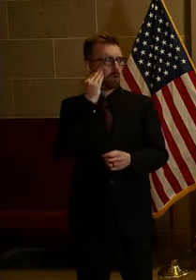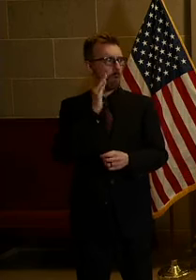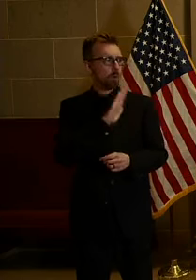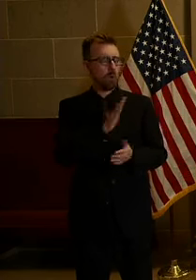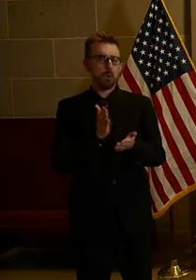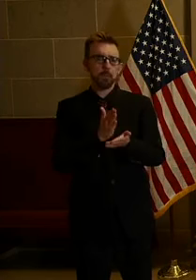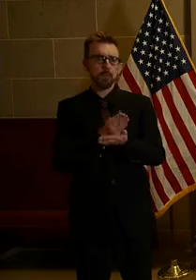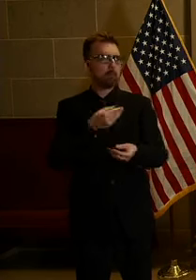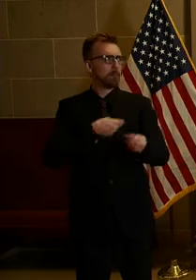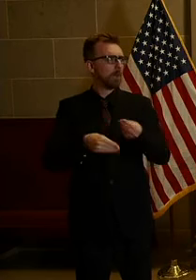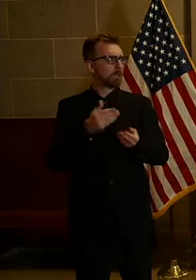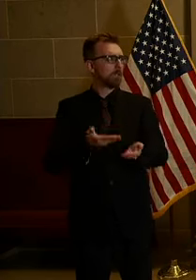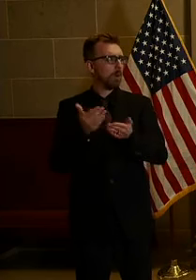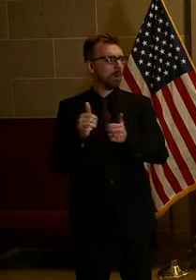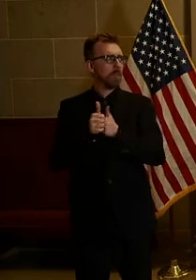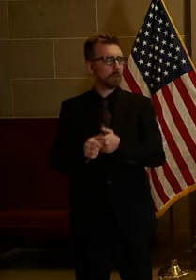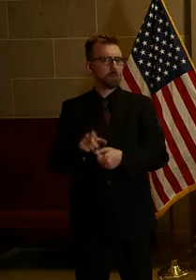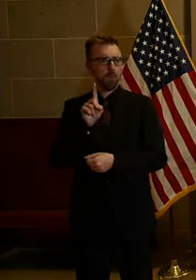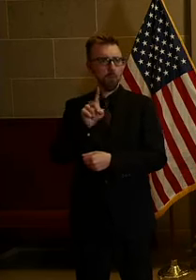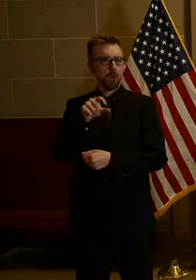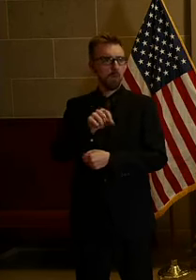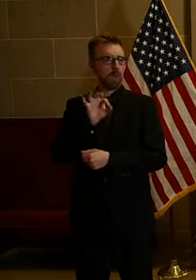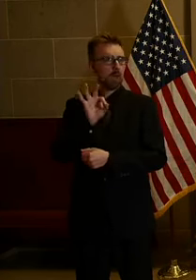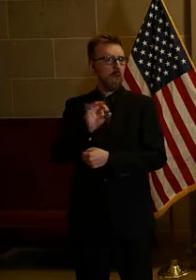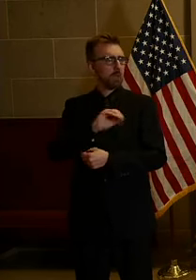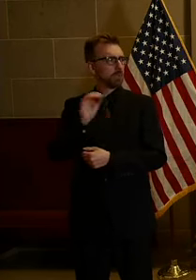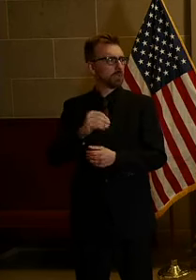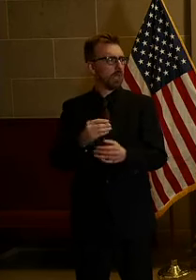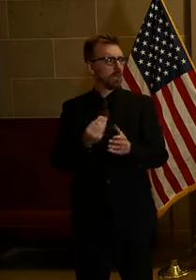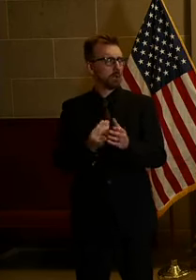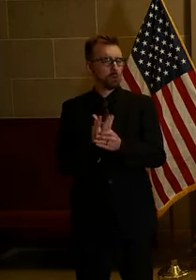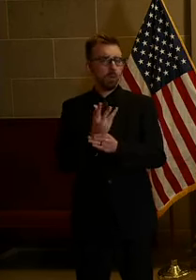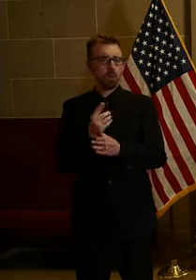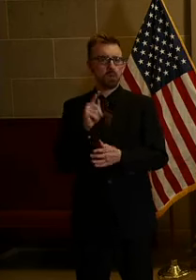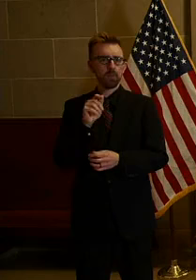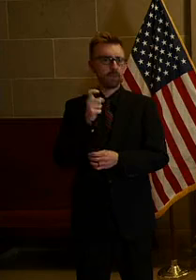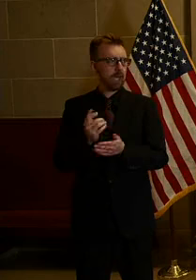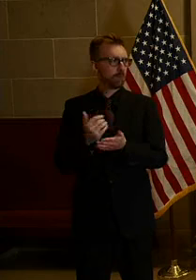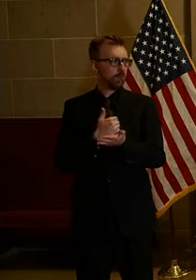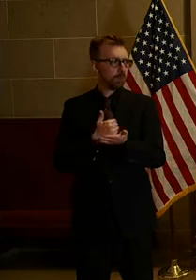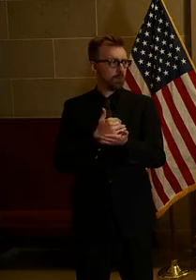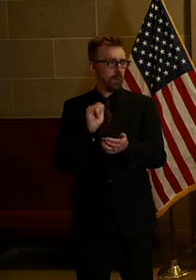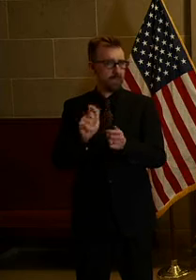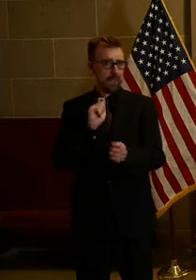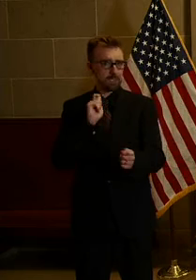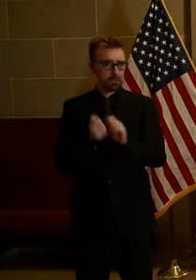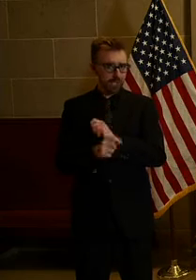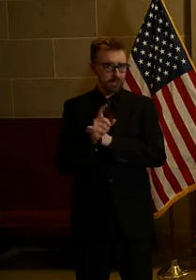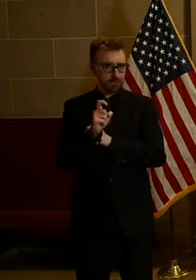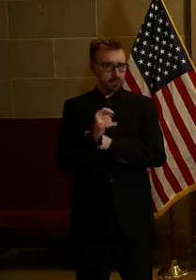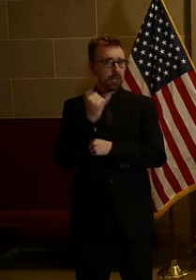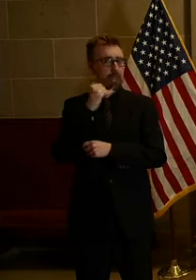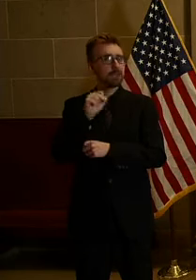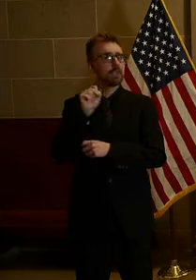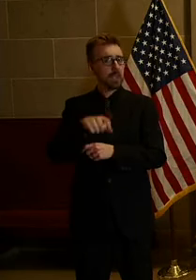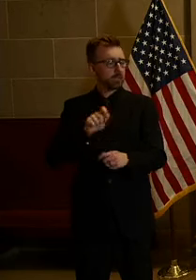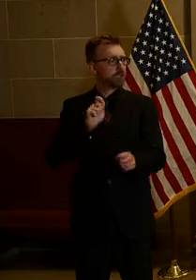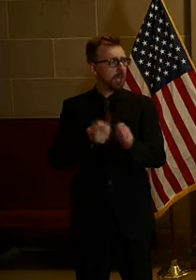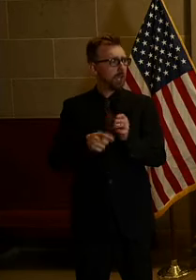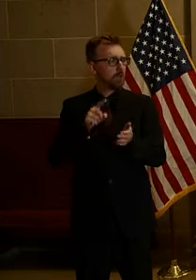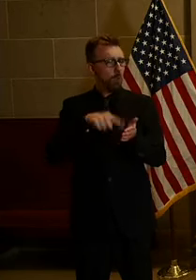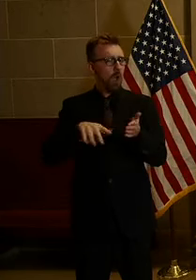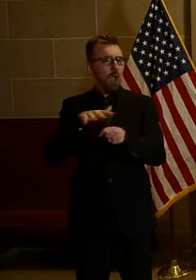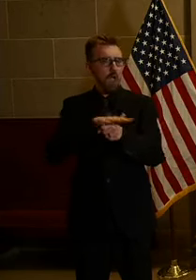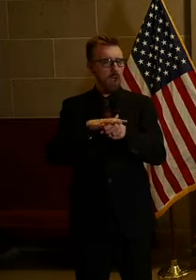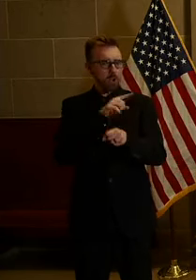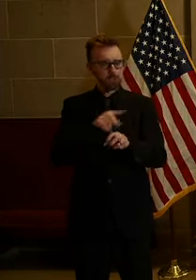proposal is based on a 1.9% growth of tax revenue. Has that changed at all? And if so, what areas are